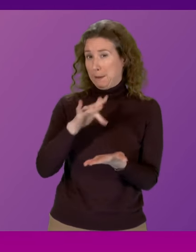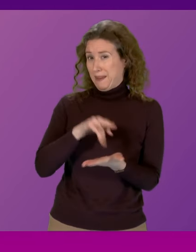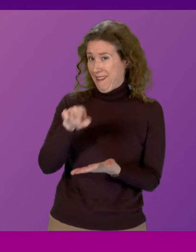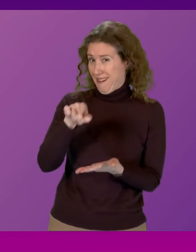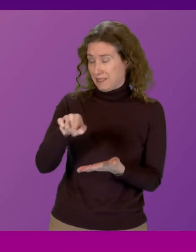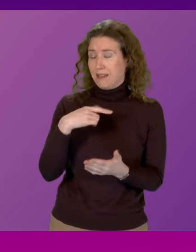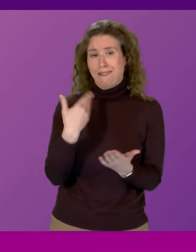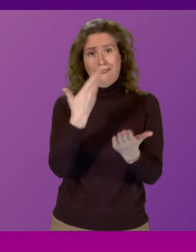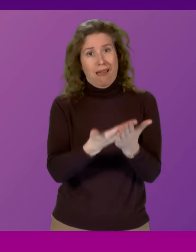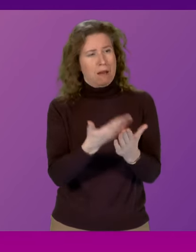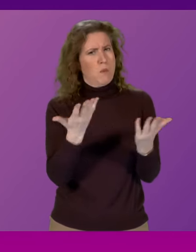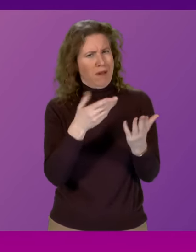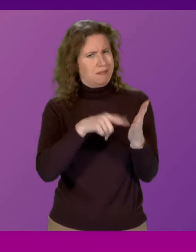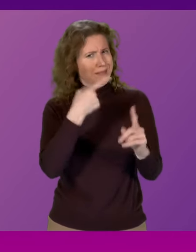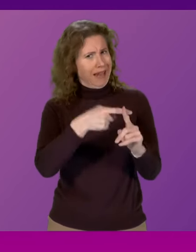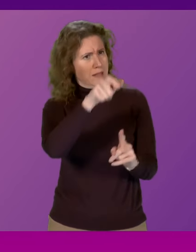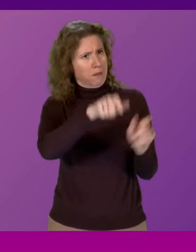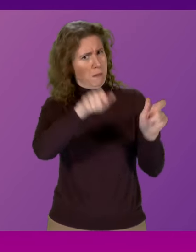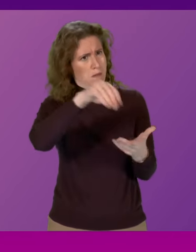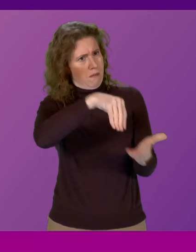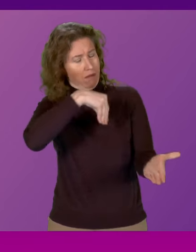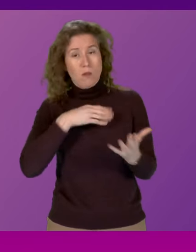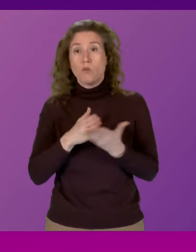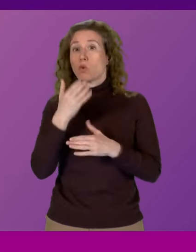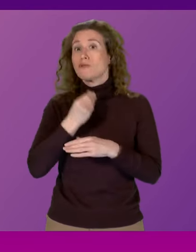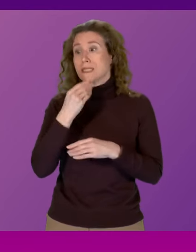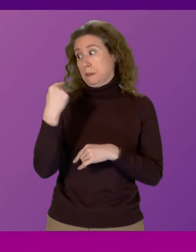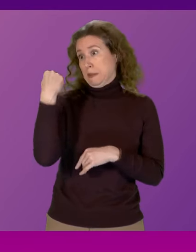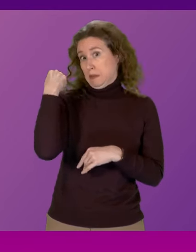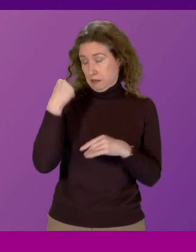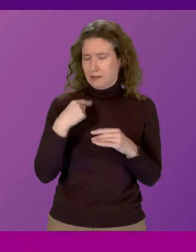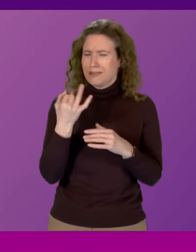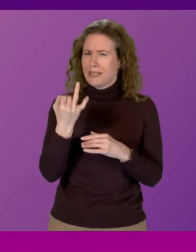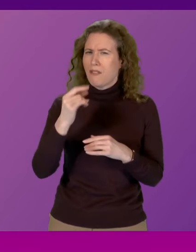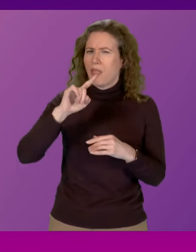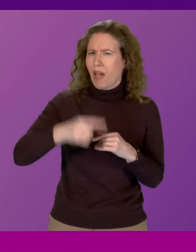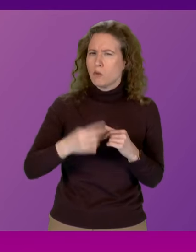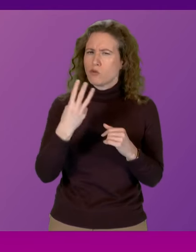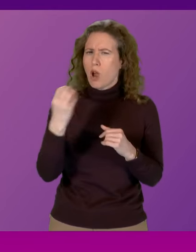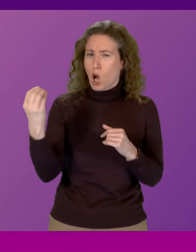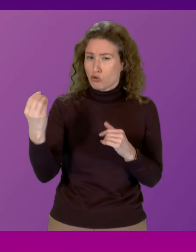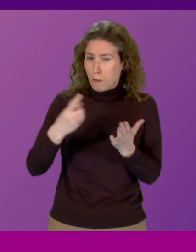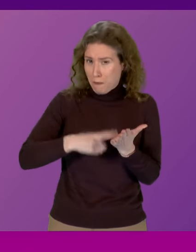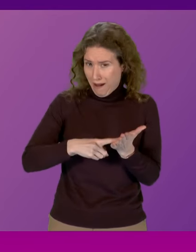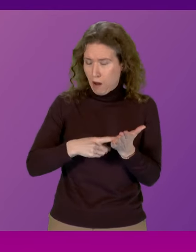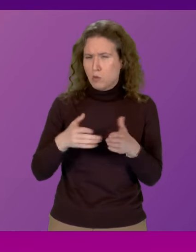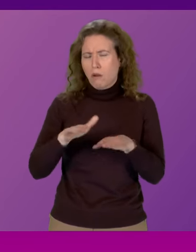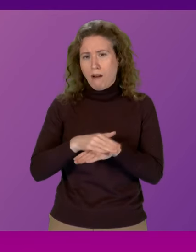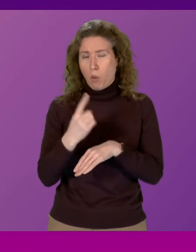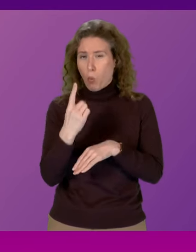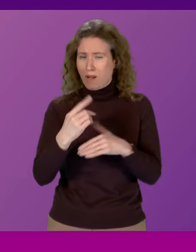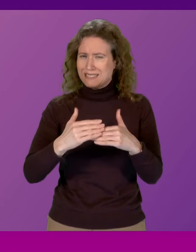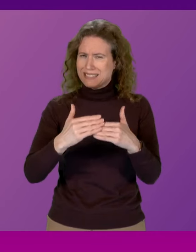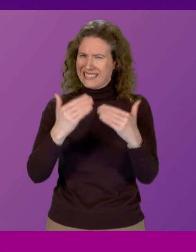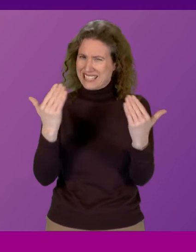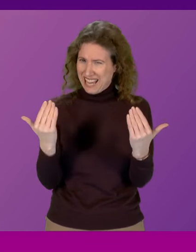It was over the Christmas break and £7,300 of that bill covered a single day,